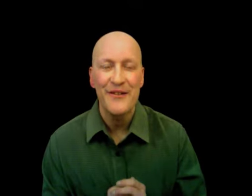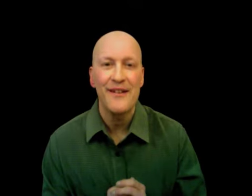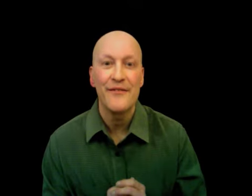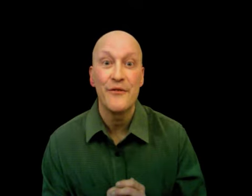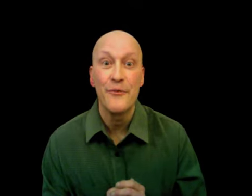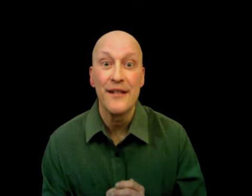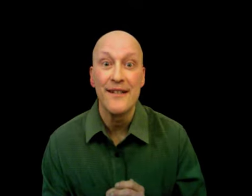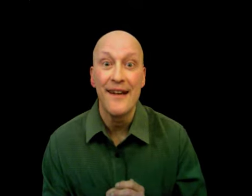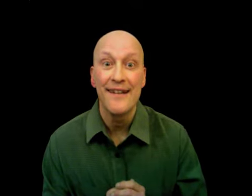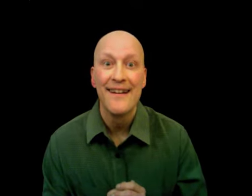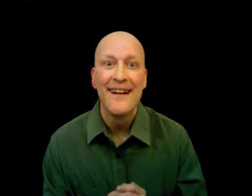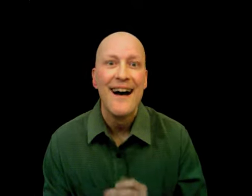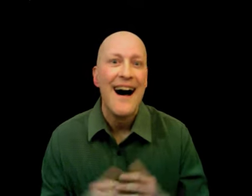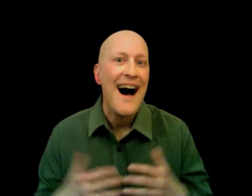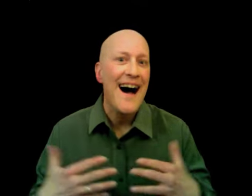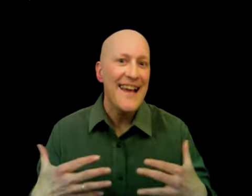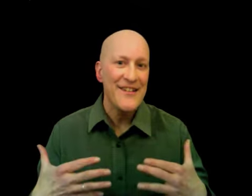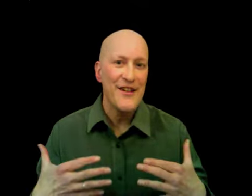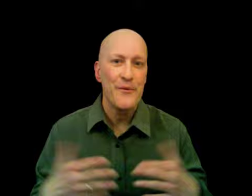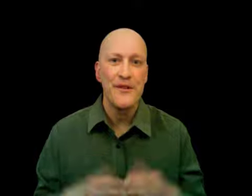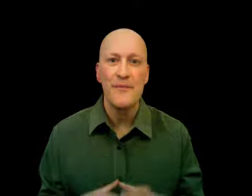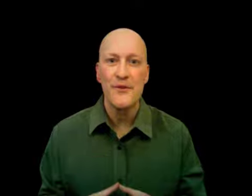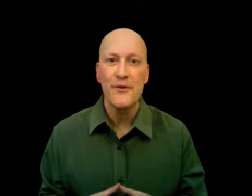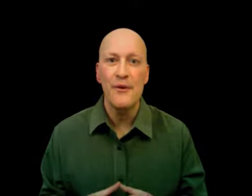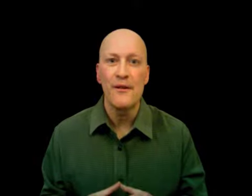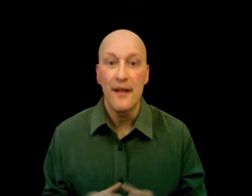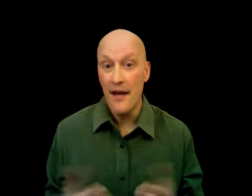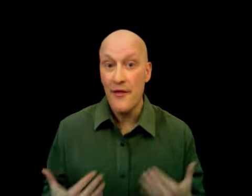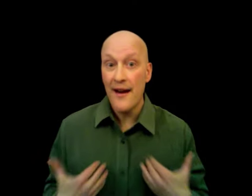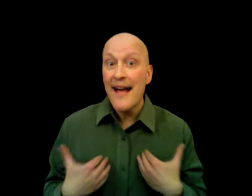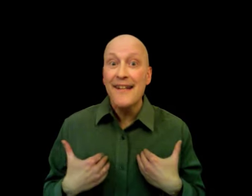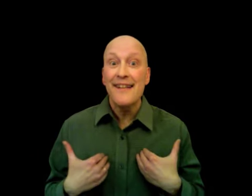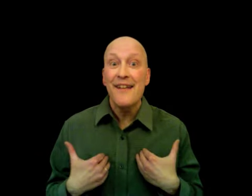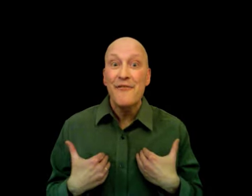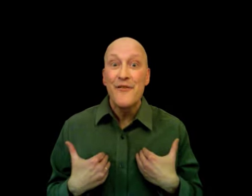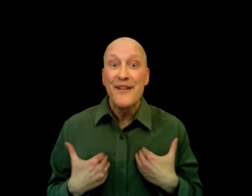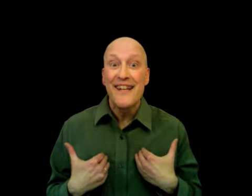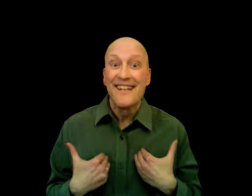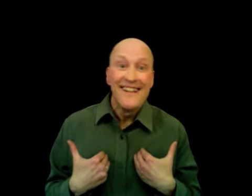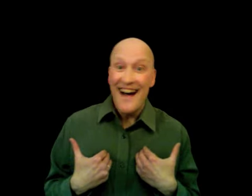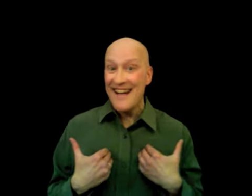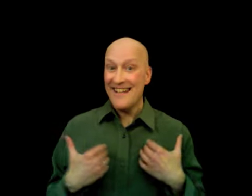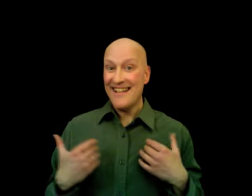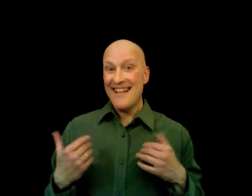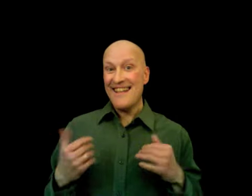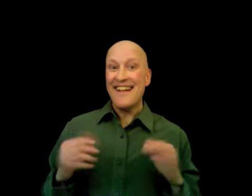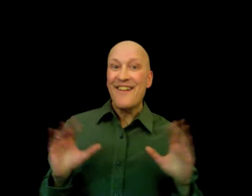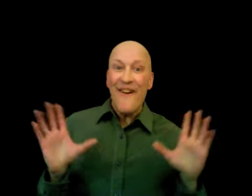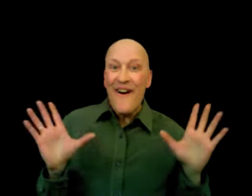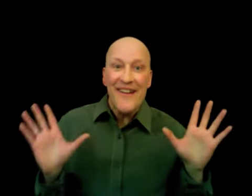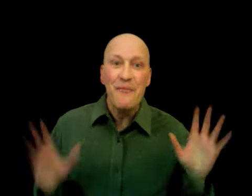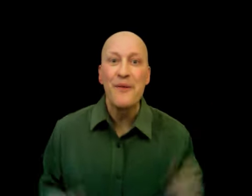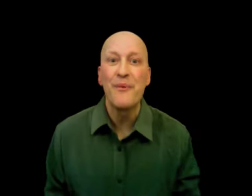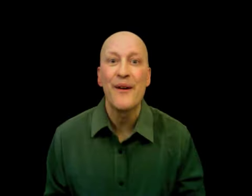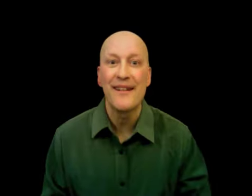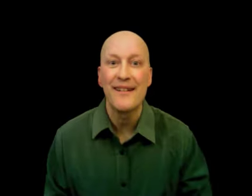love to read yet, I share with them the story that I thought I didn't love to read. I didn't like it at all at one point, I thought,